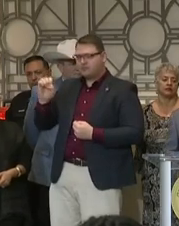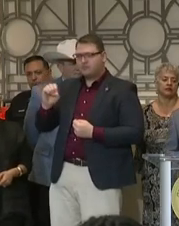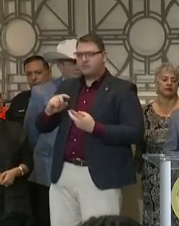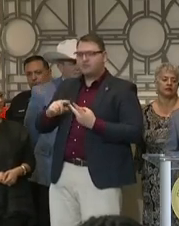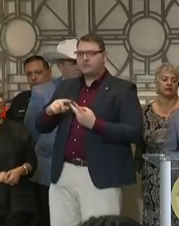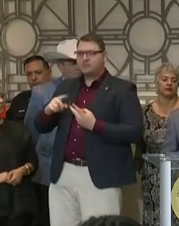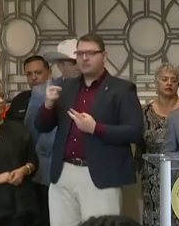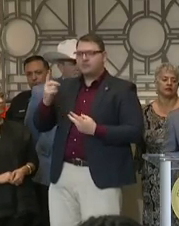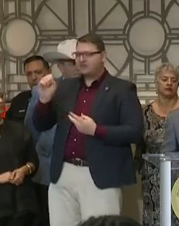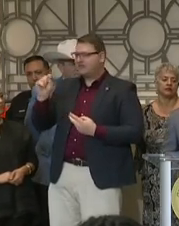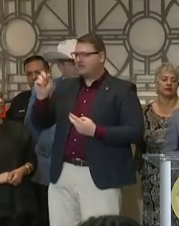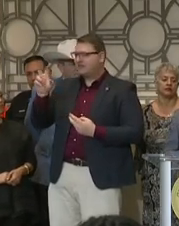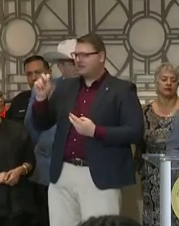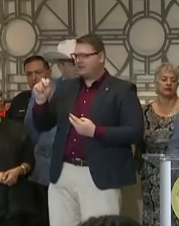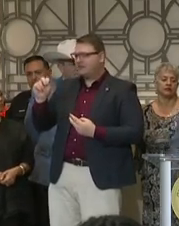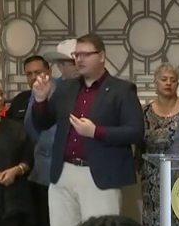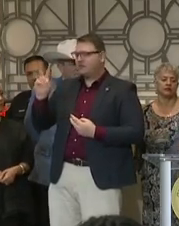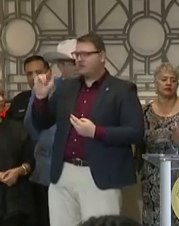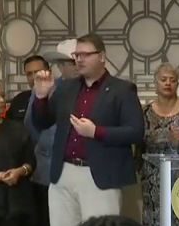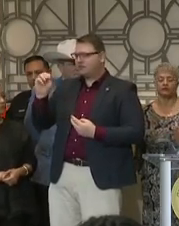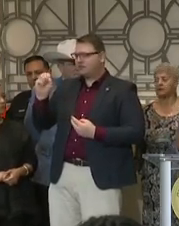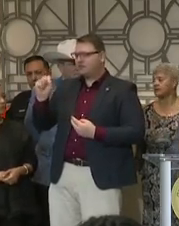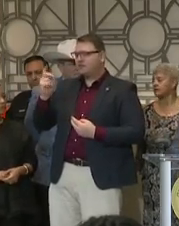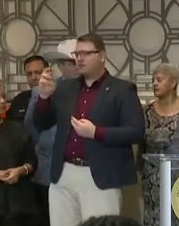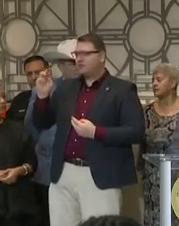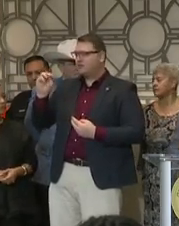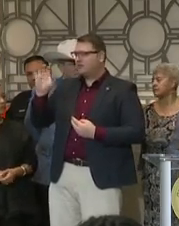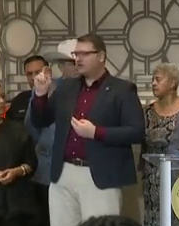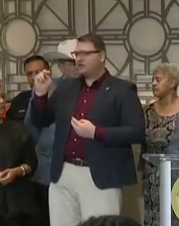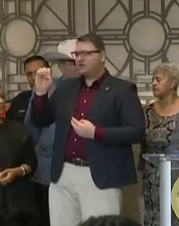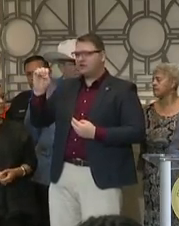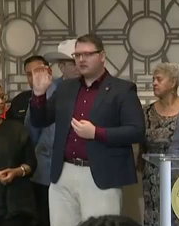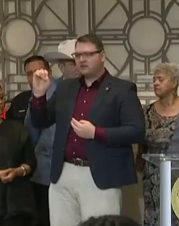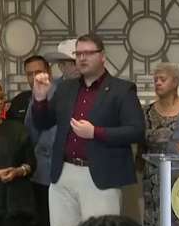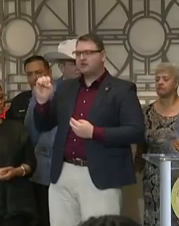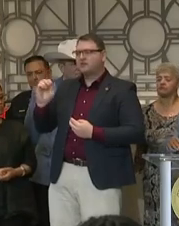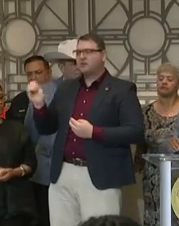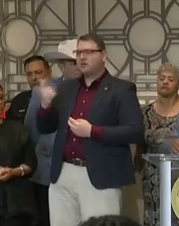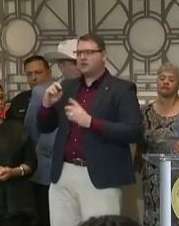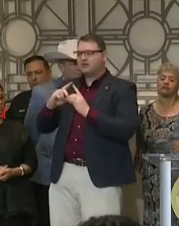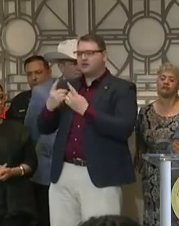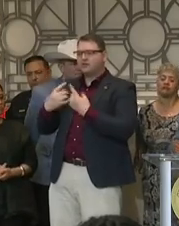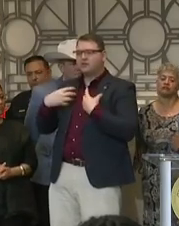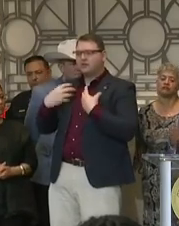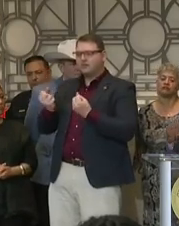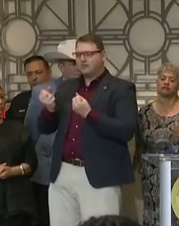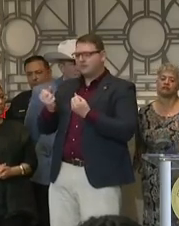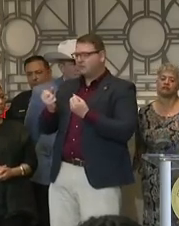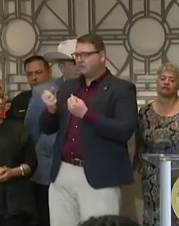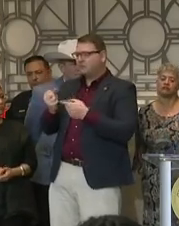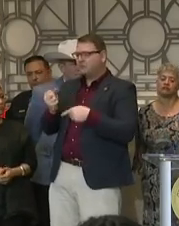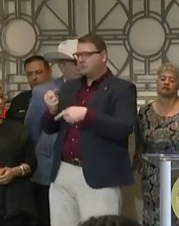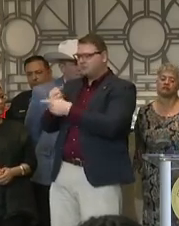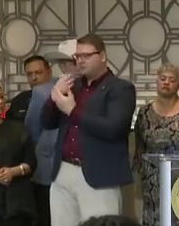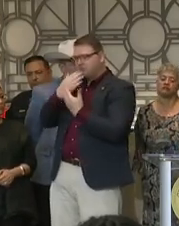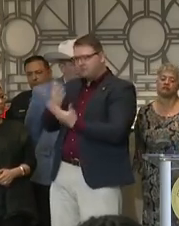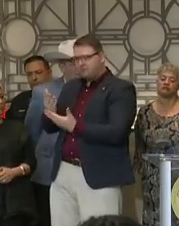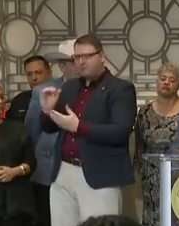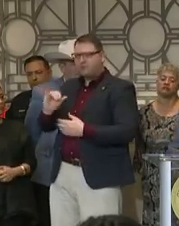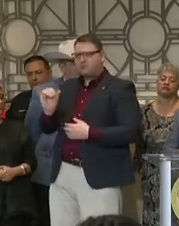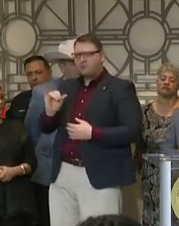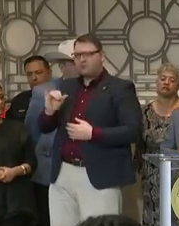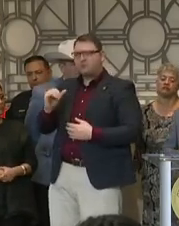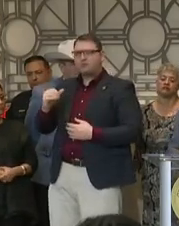Stevens-Williams, and his, Dr. McNeese, the entire health department, I certainly want to thank them. But I do want to really